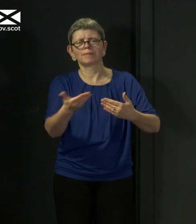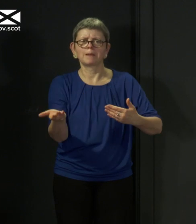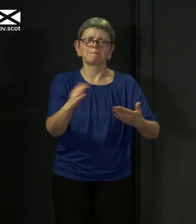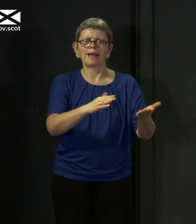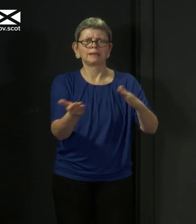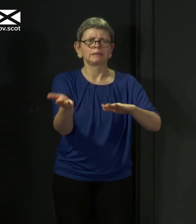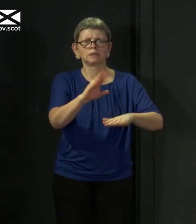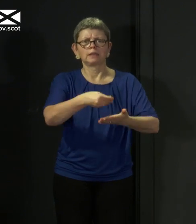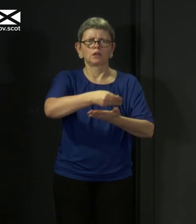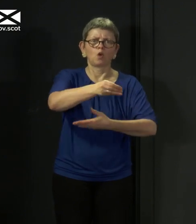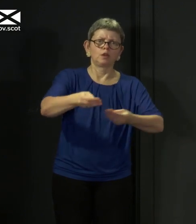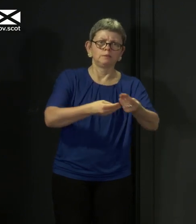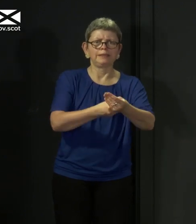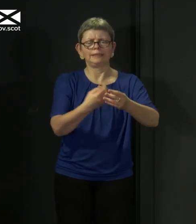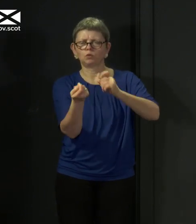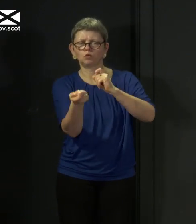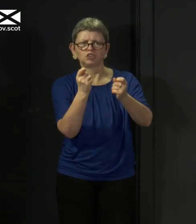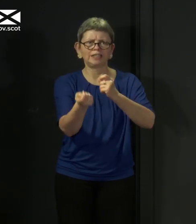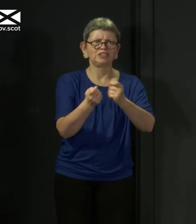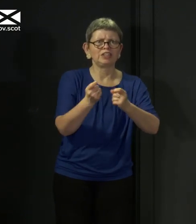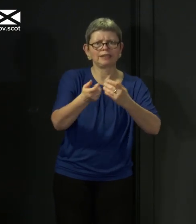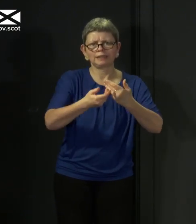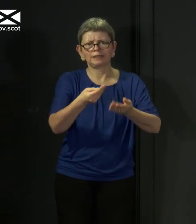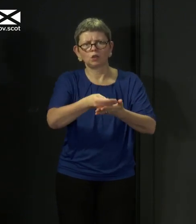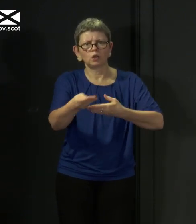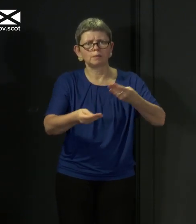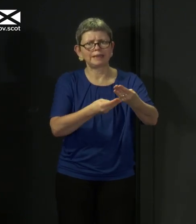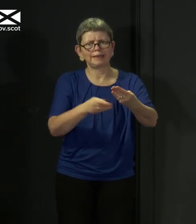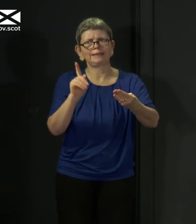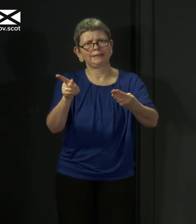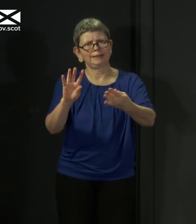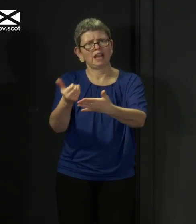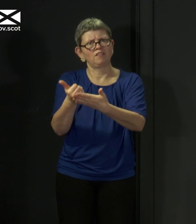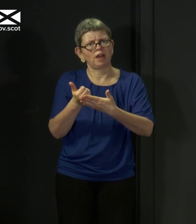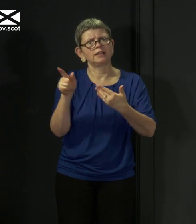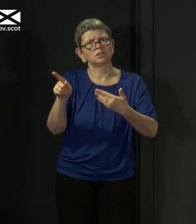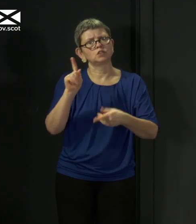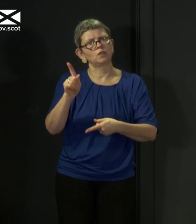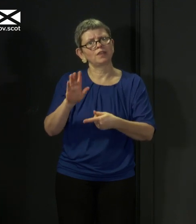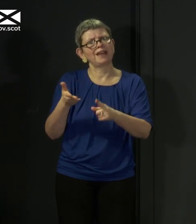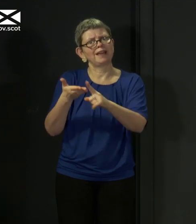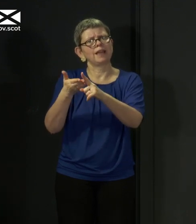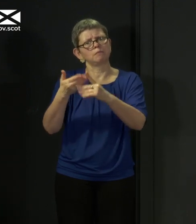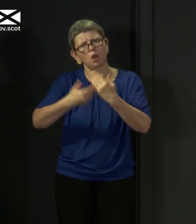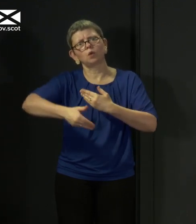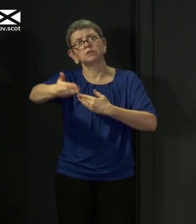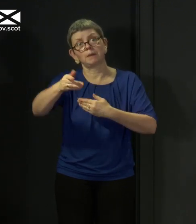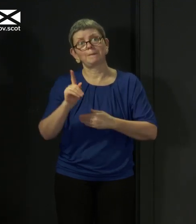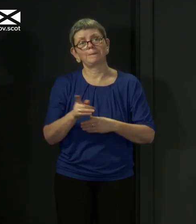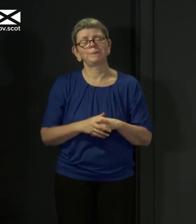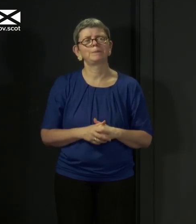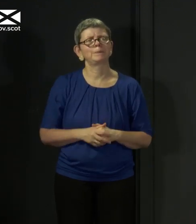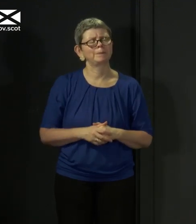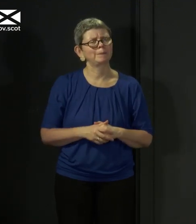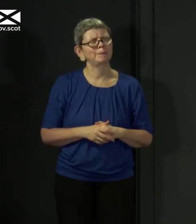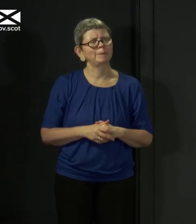perhaps reforming and rebalancing the economy. So it's a group that we would intend to be in operation for quite some time. Kathleen